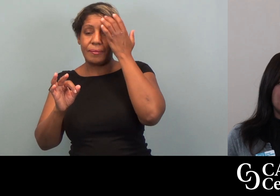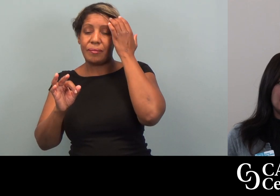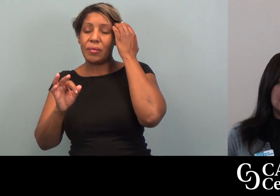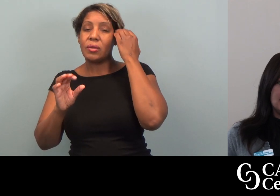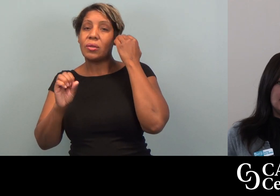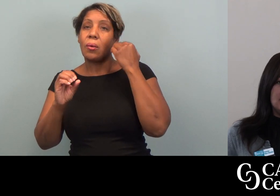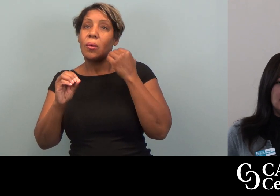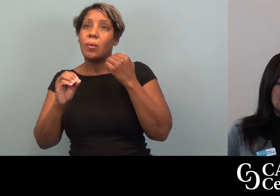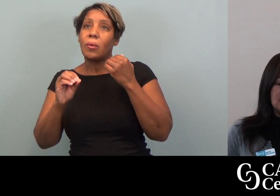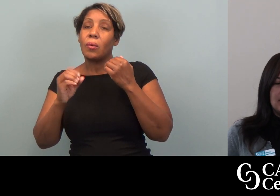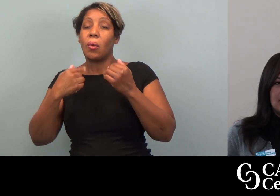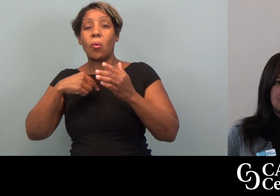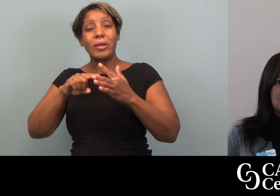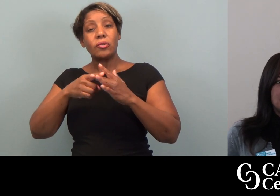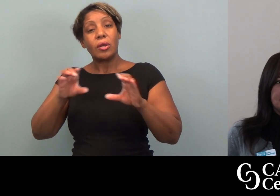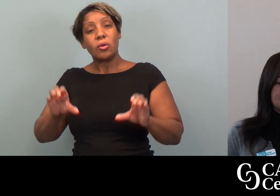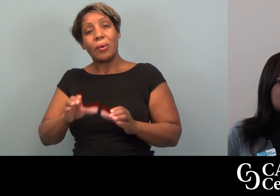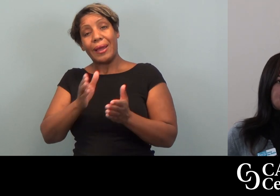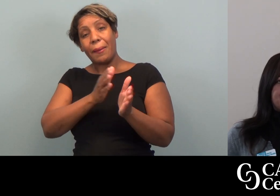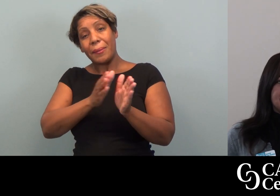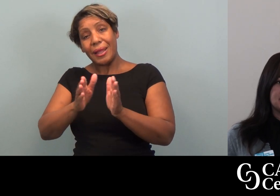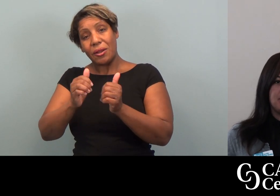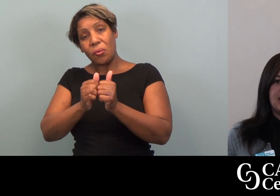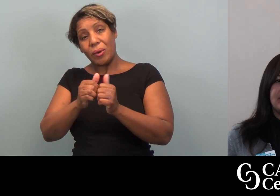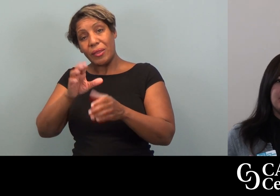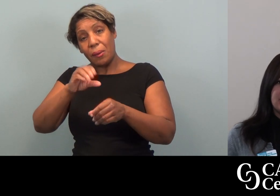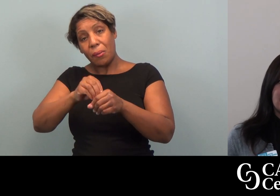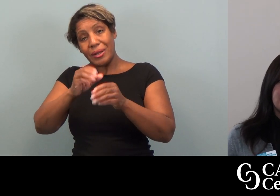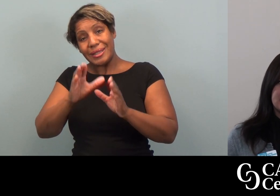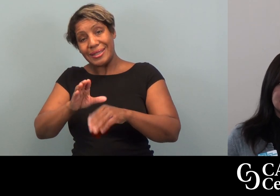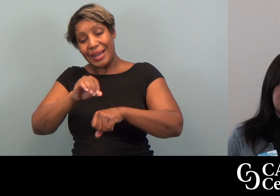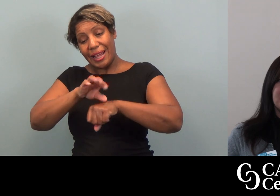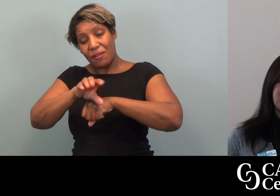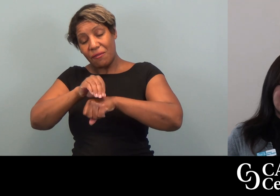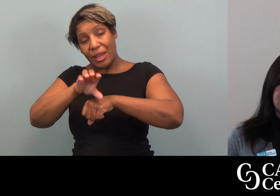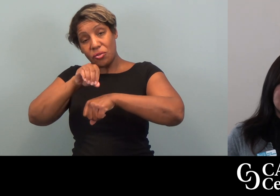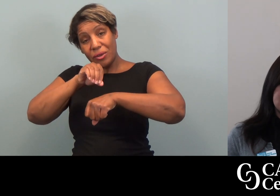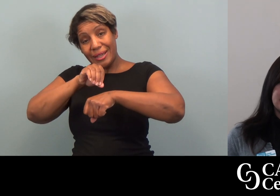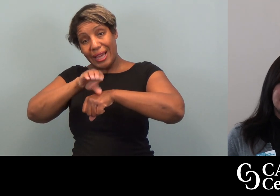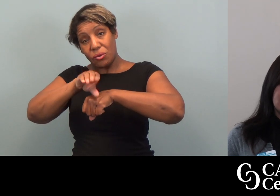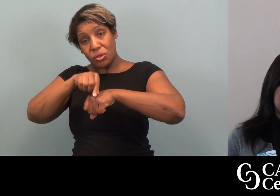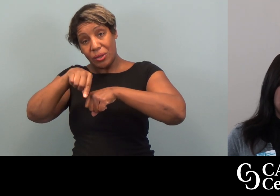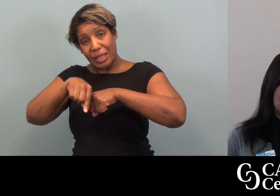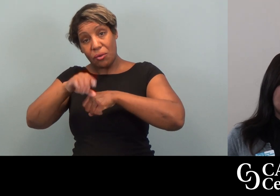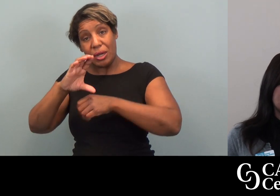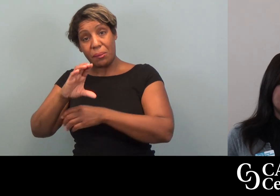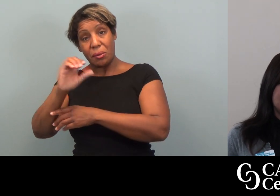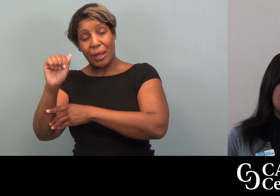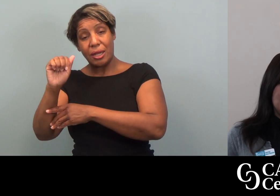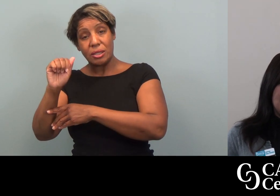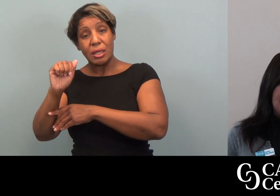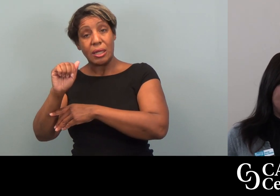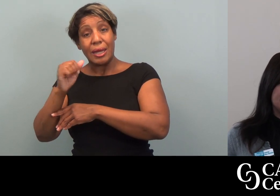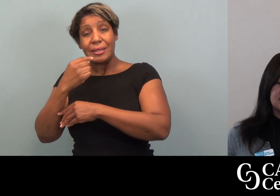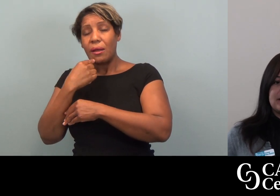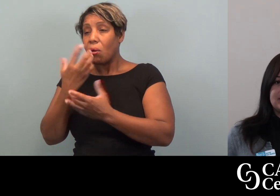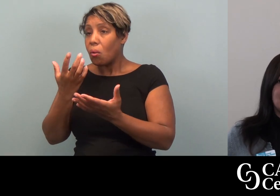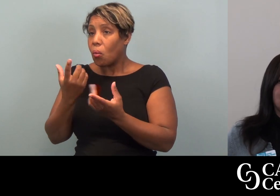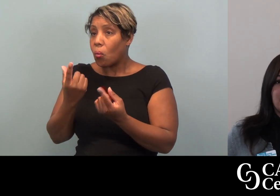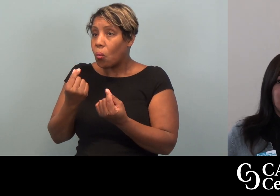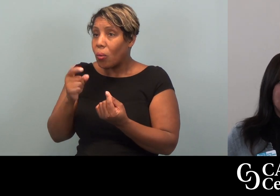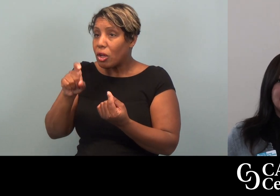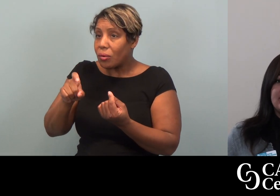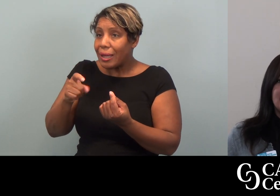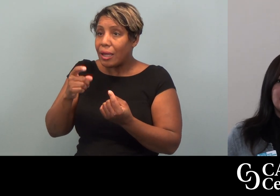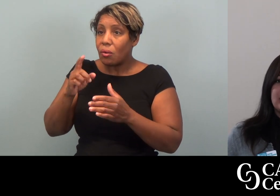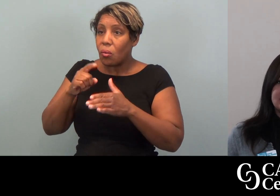So we started doing some planning with our participant advisory council here at Community Action and just started